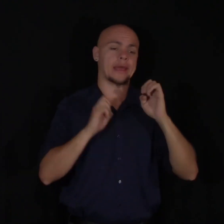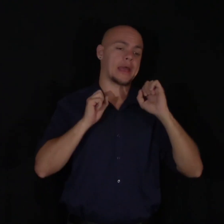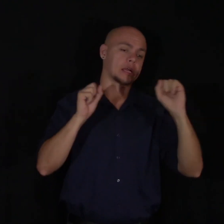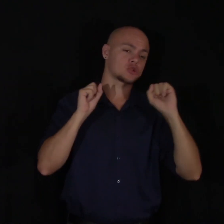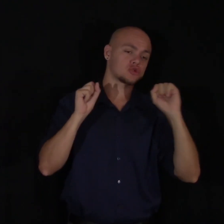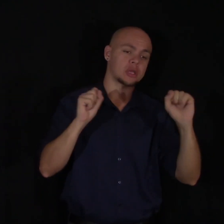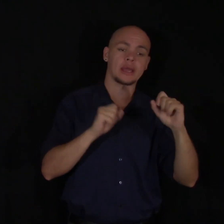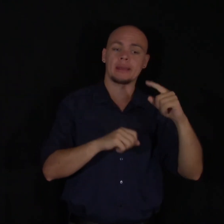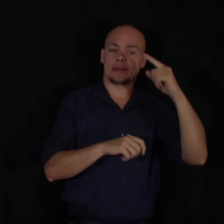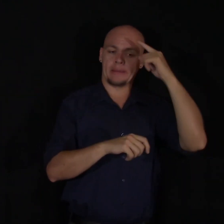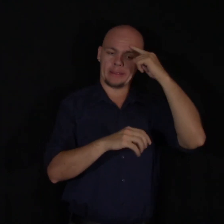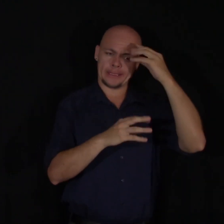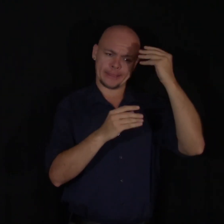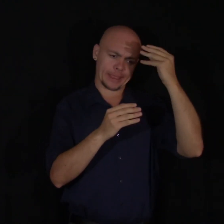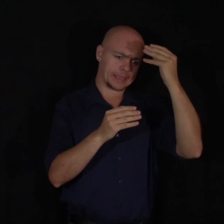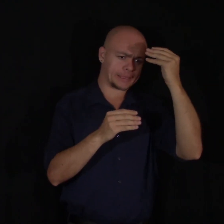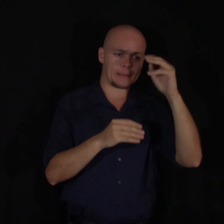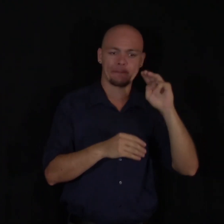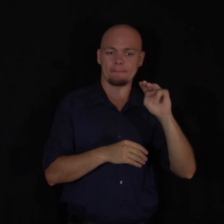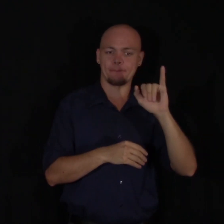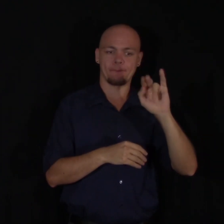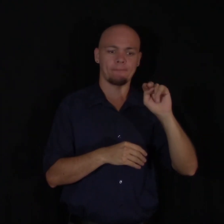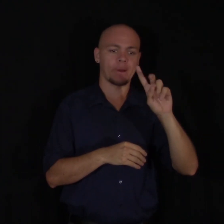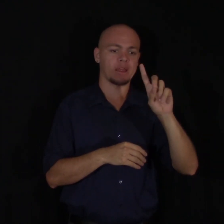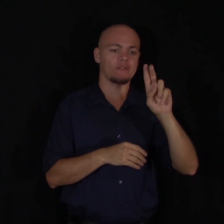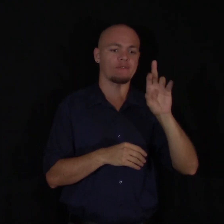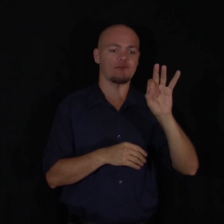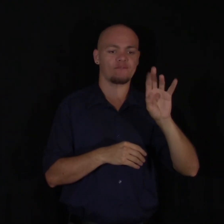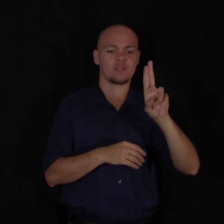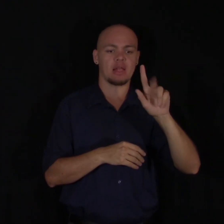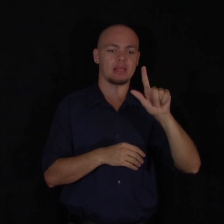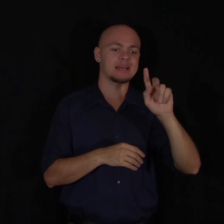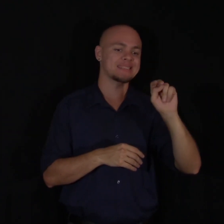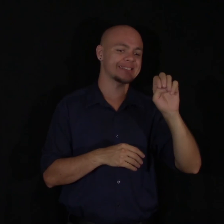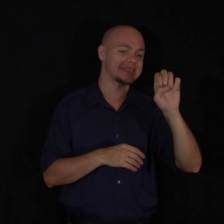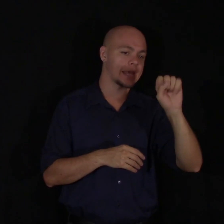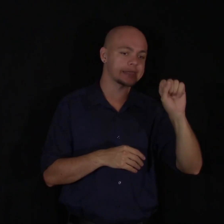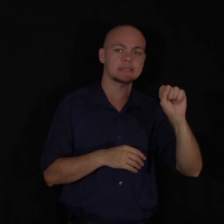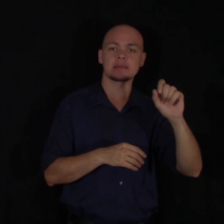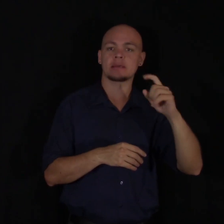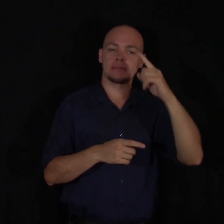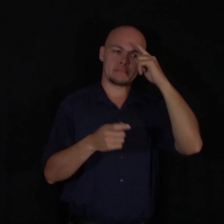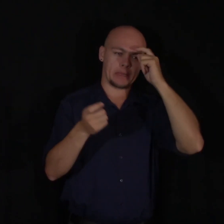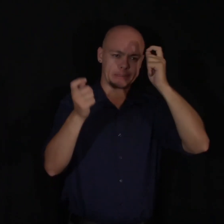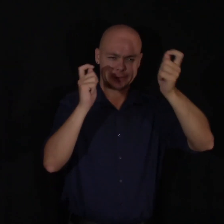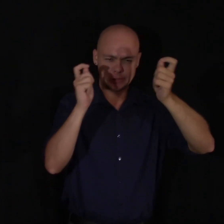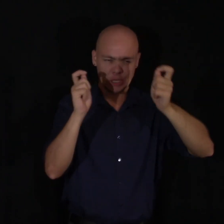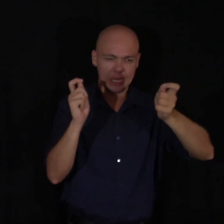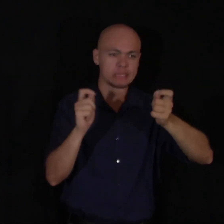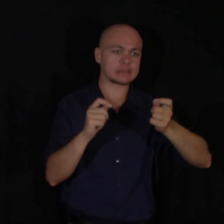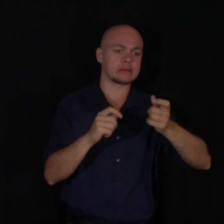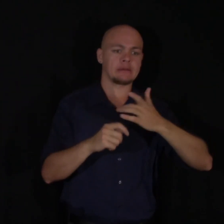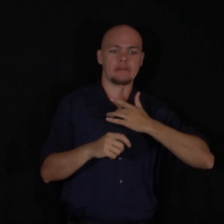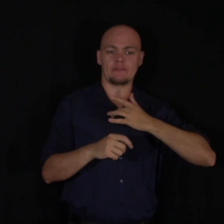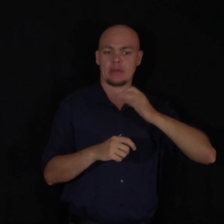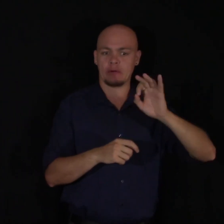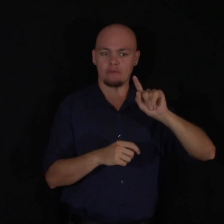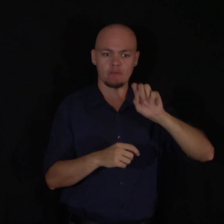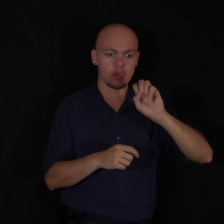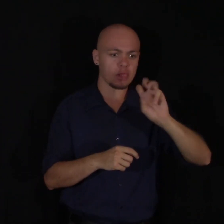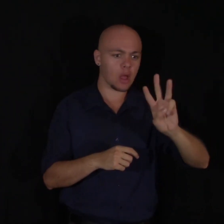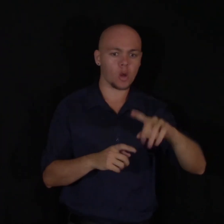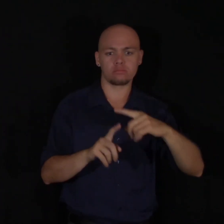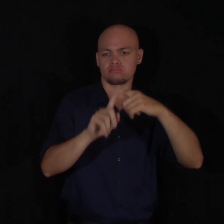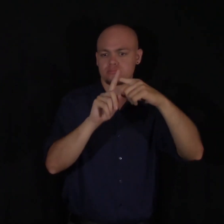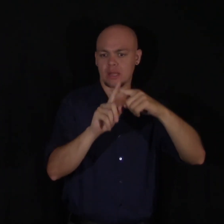is why mindfulness is massive these days, because it's helping people change their state of mind, enter the state of flow, feel the